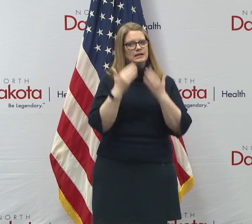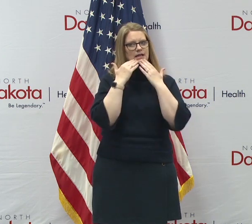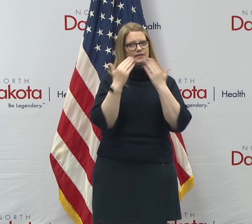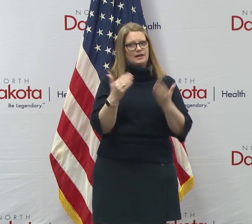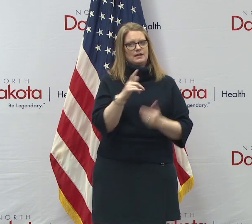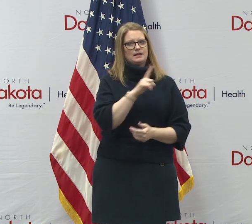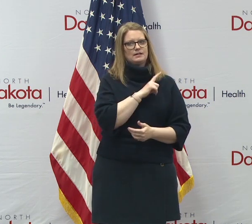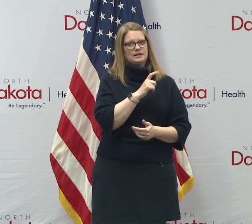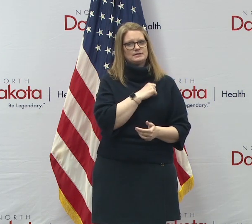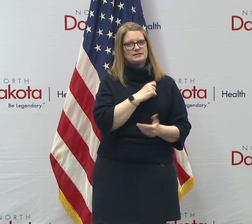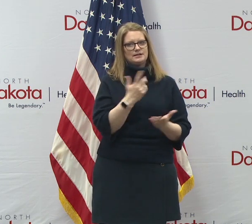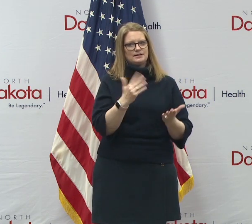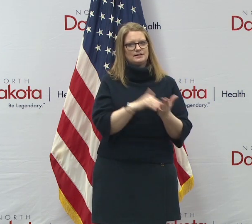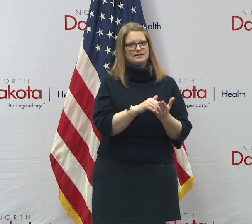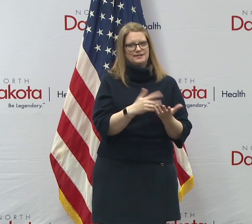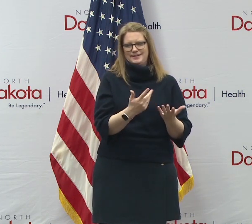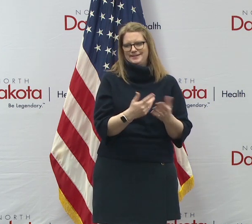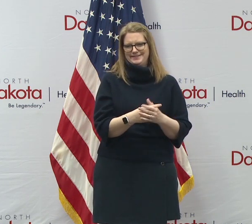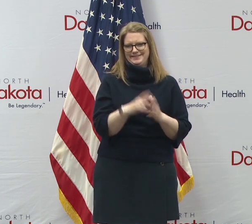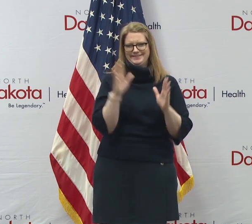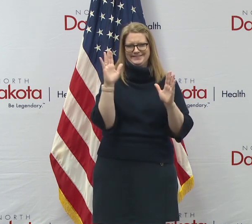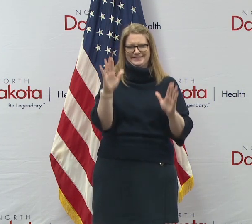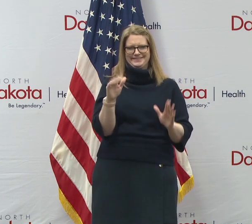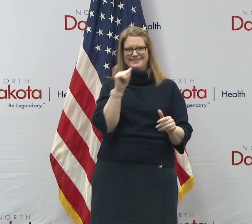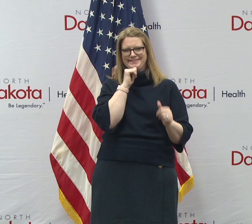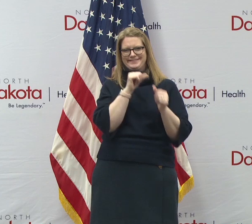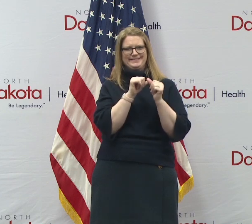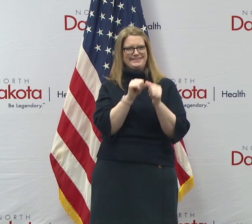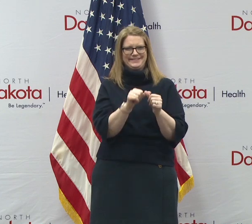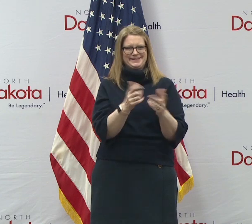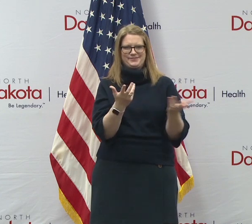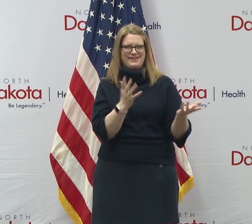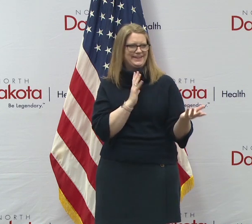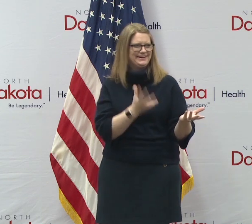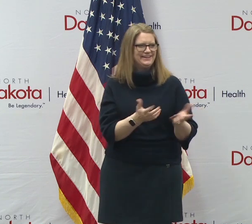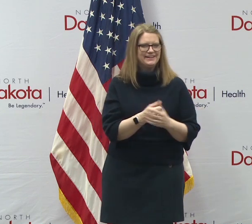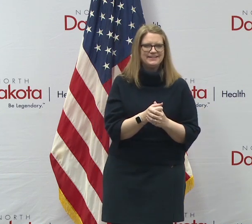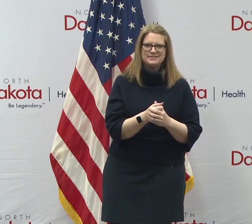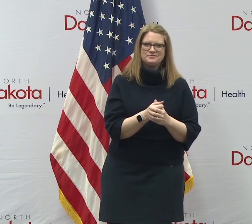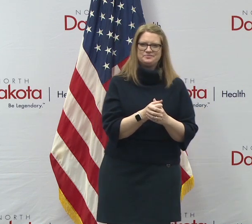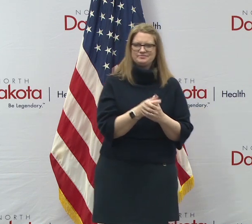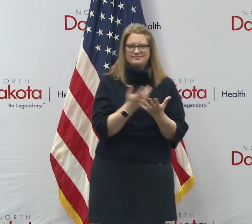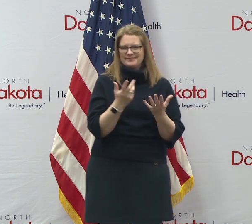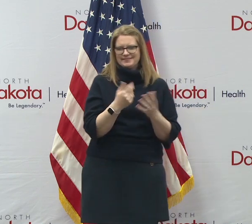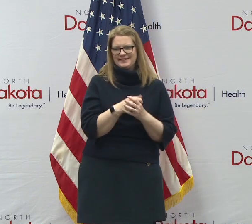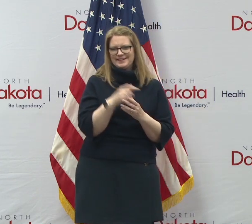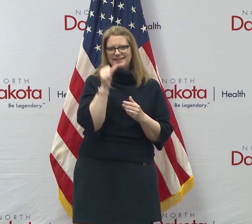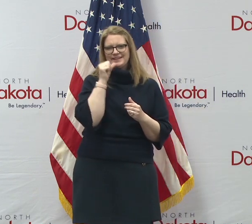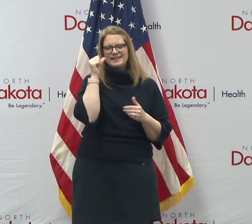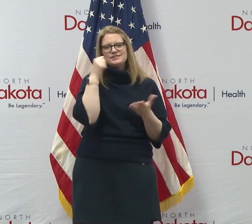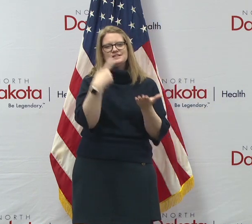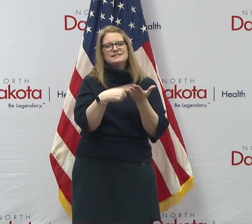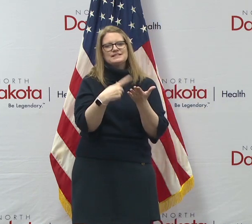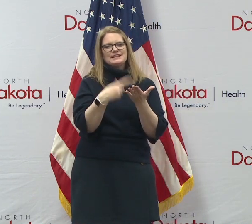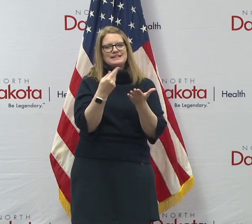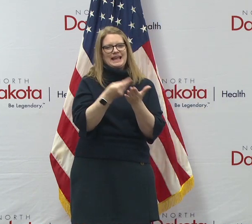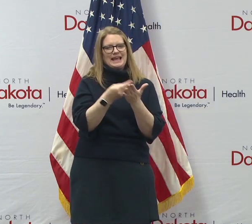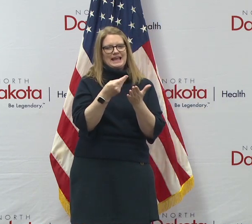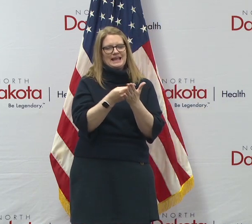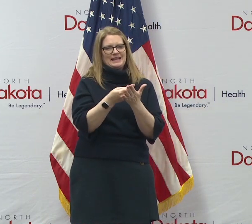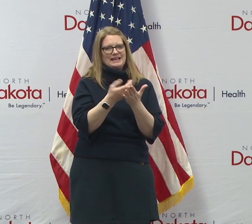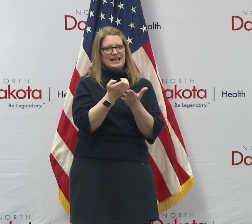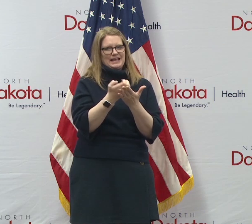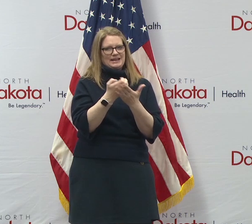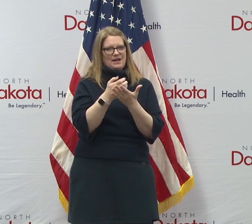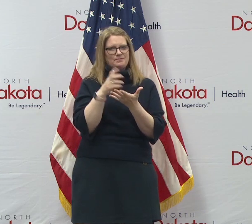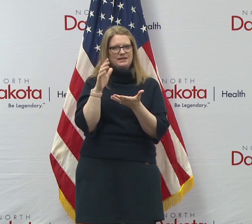Lindsay again, who's got incredible stamina, uh, through all of this. And yesterday, I think when we were talking about economic packages and I had a